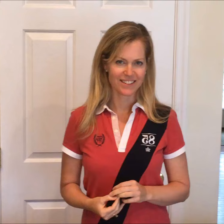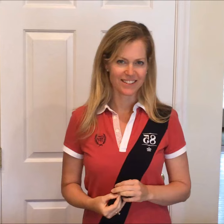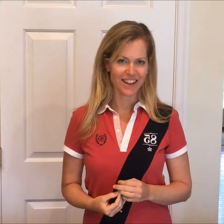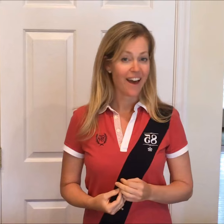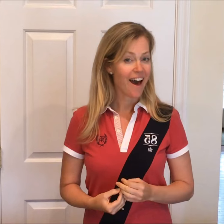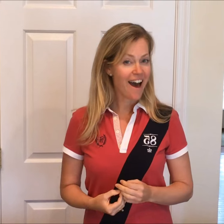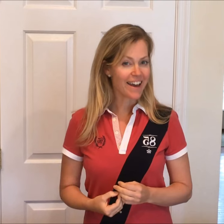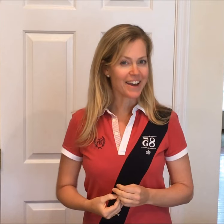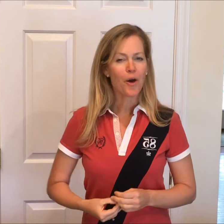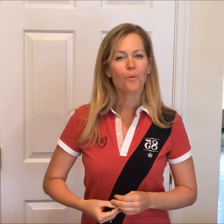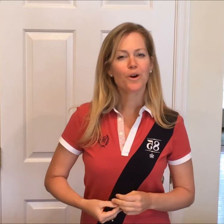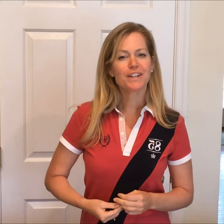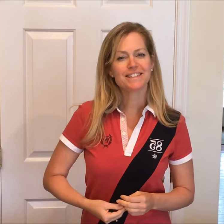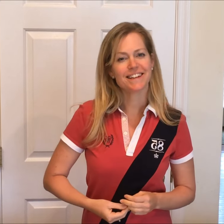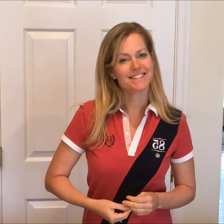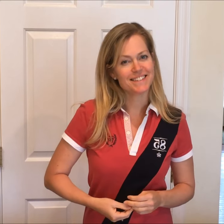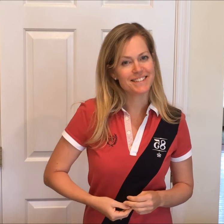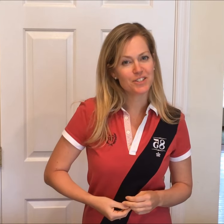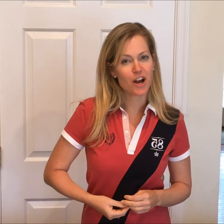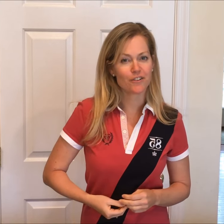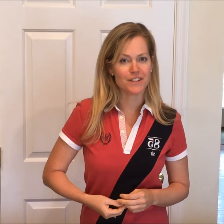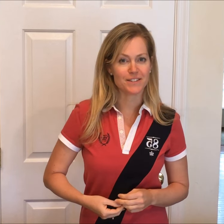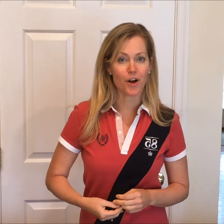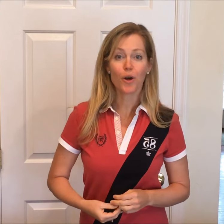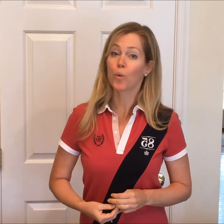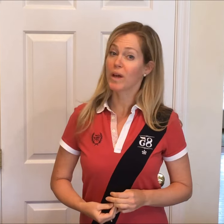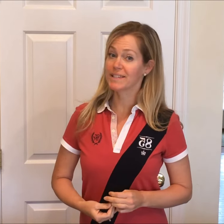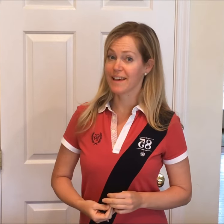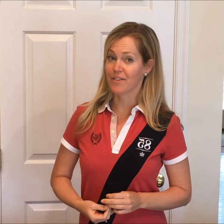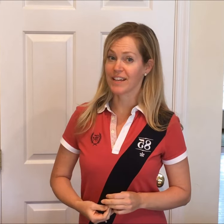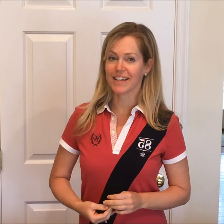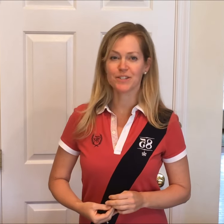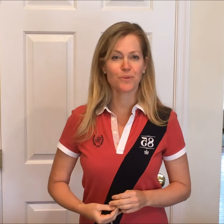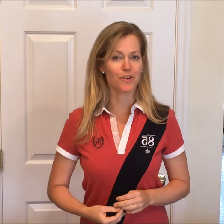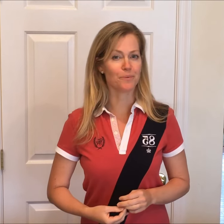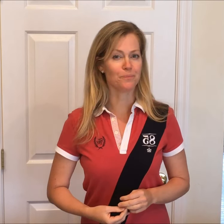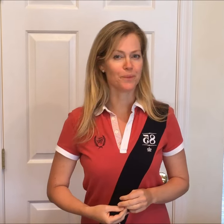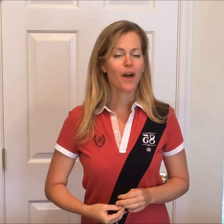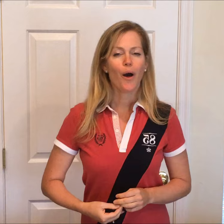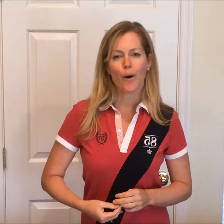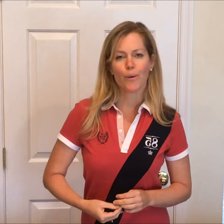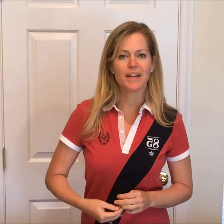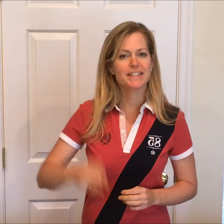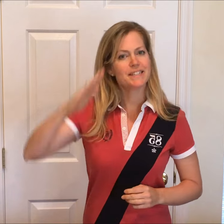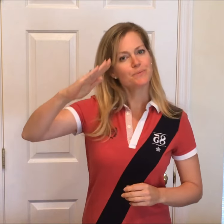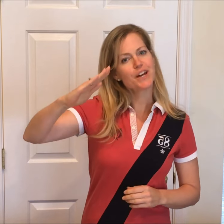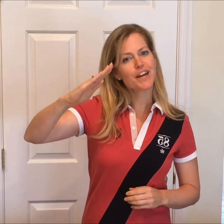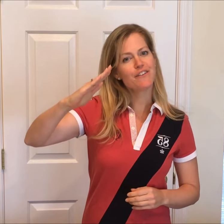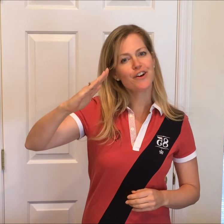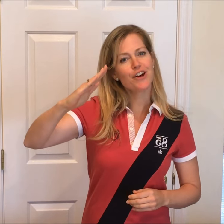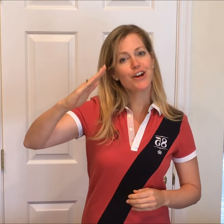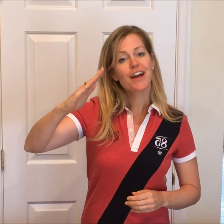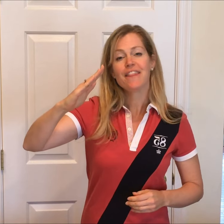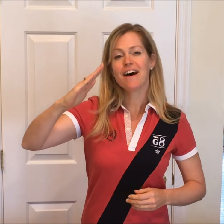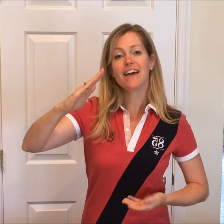Hi! We're going to sing CC Geography Song, Week 7, Indus River. Oh, Indus River, the